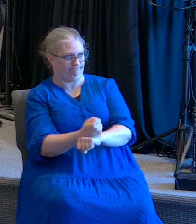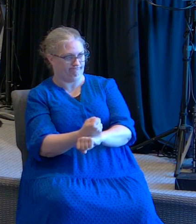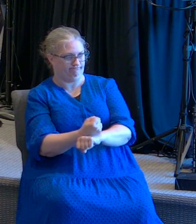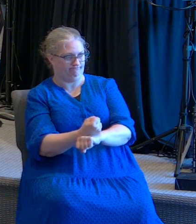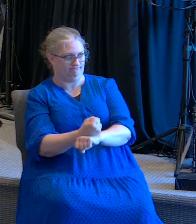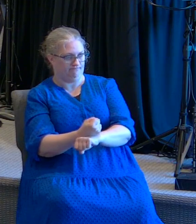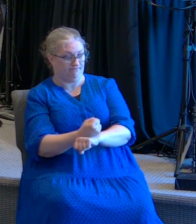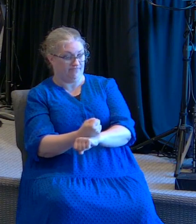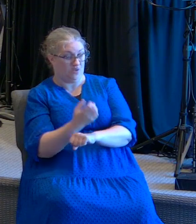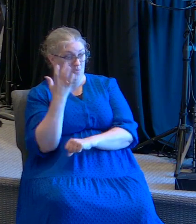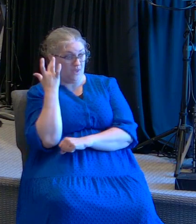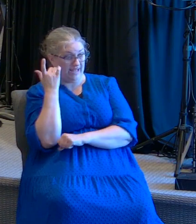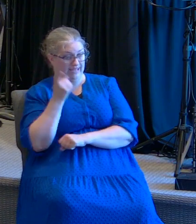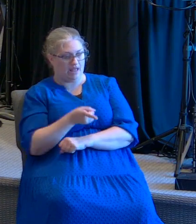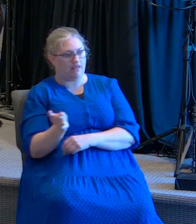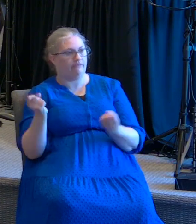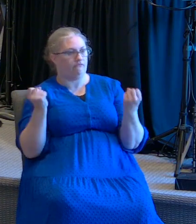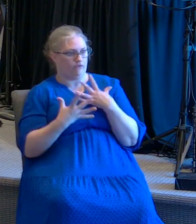they were afraid